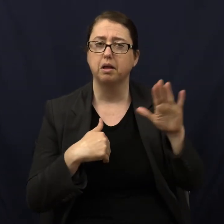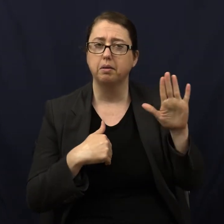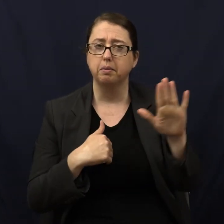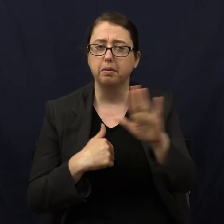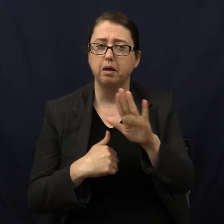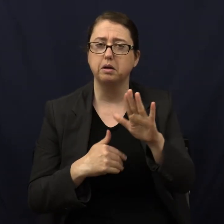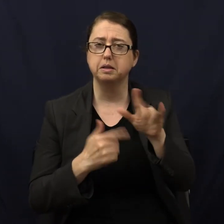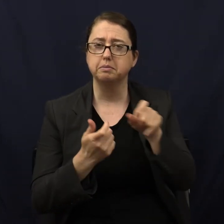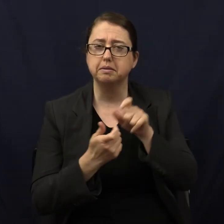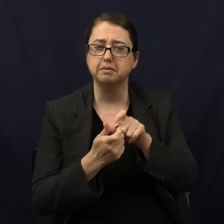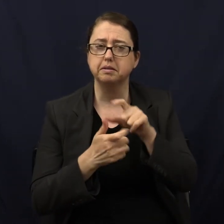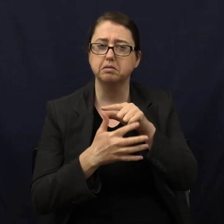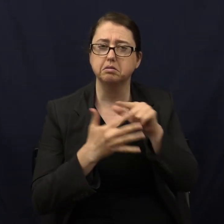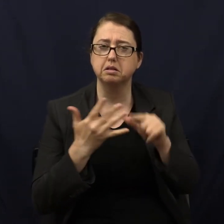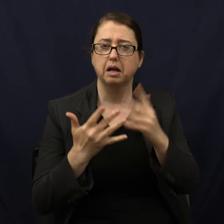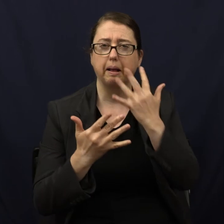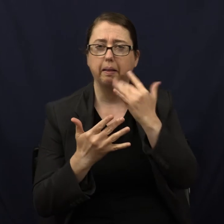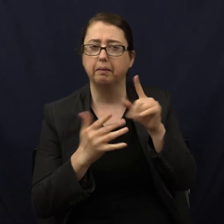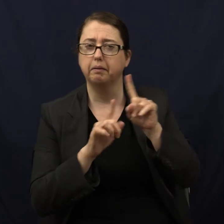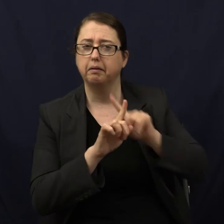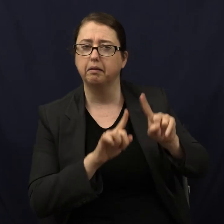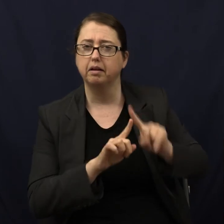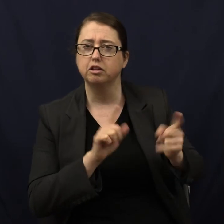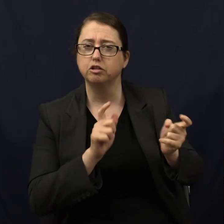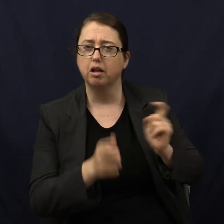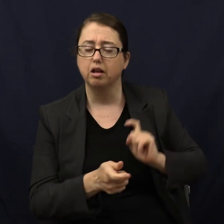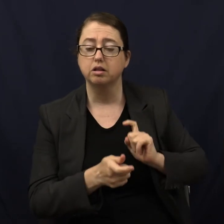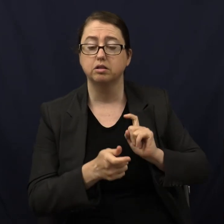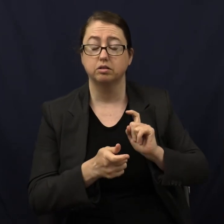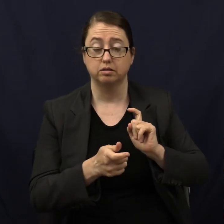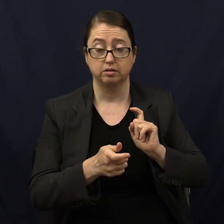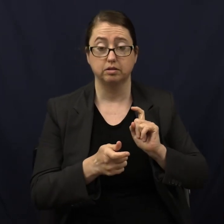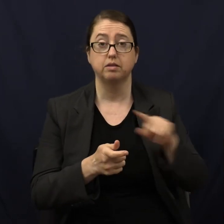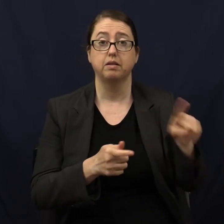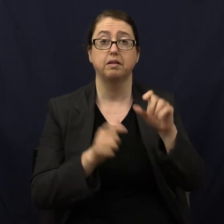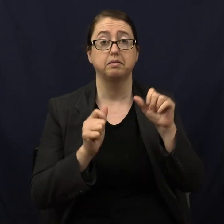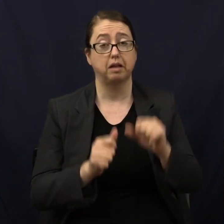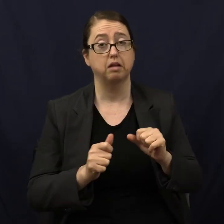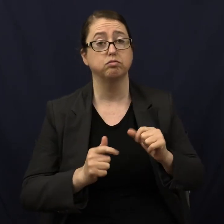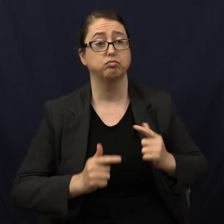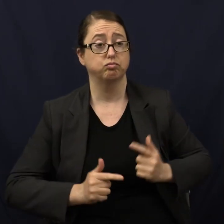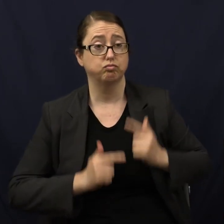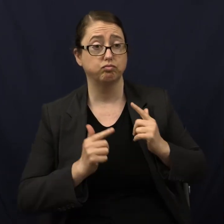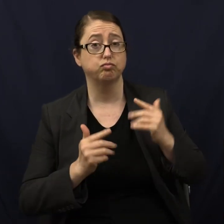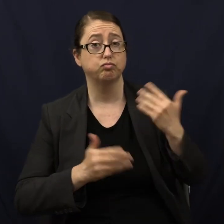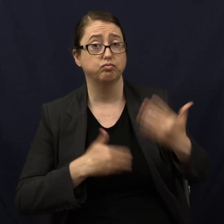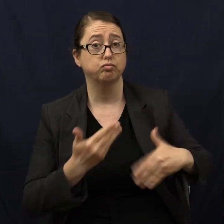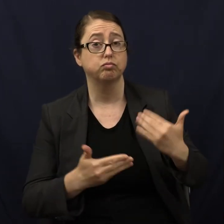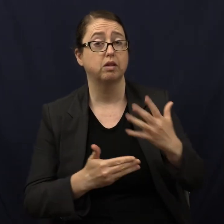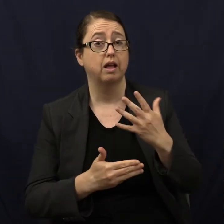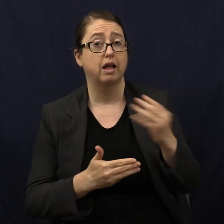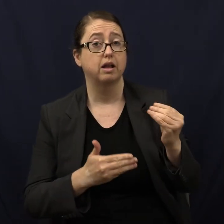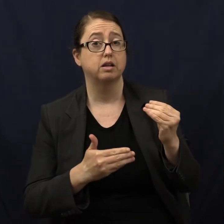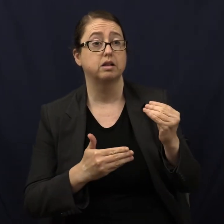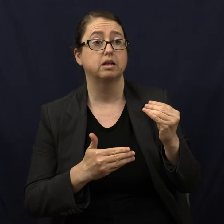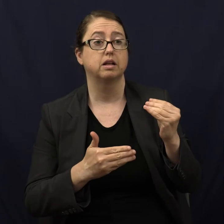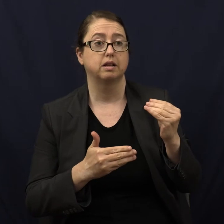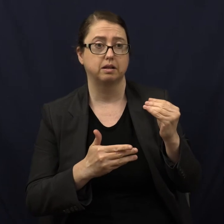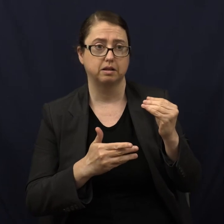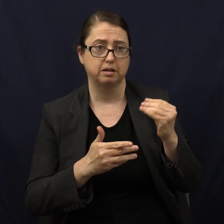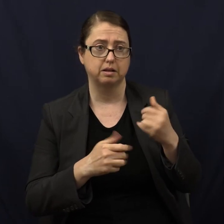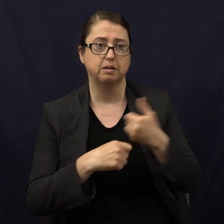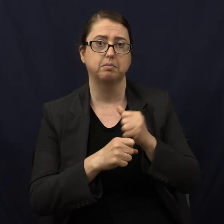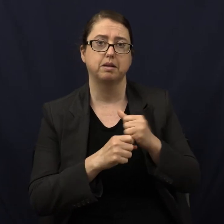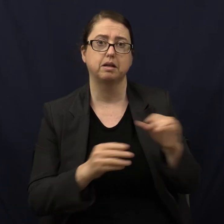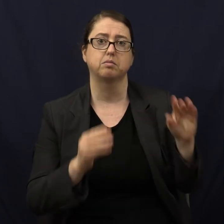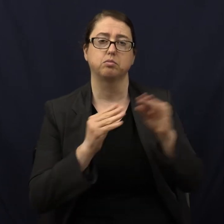particular features and their coloring and their adaptation is so that they can survive and do what? Reproduce, right?